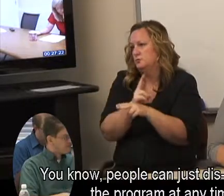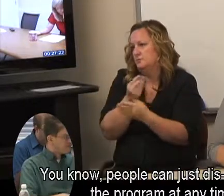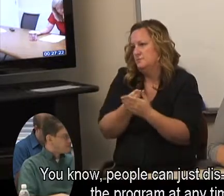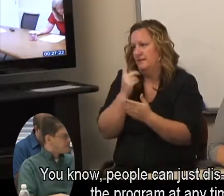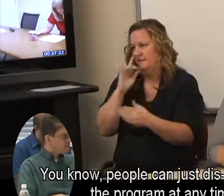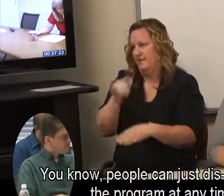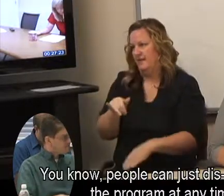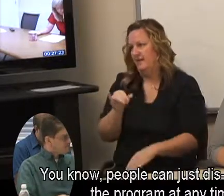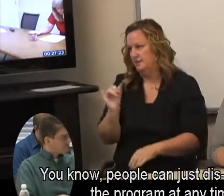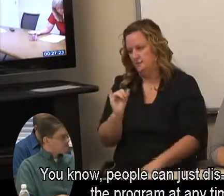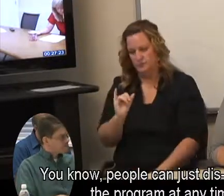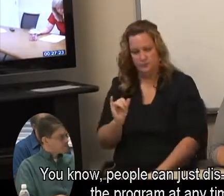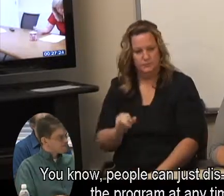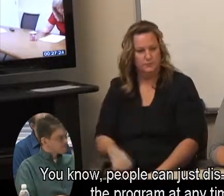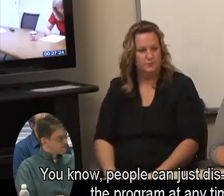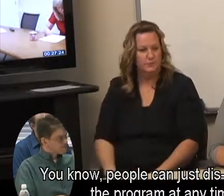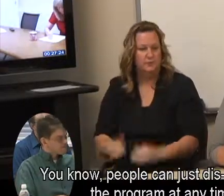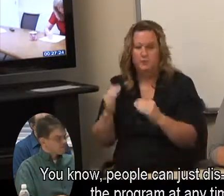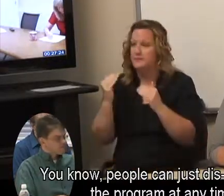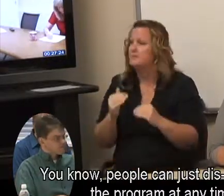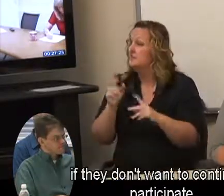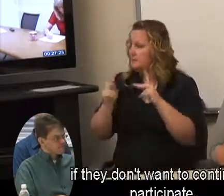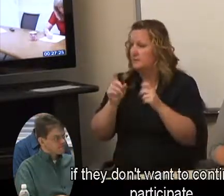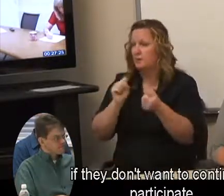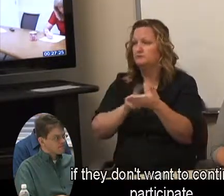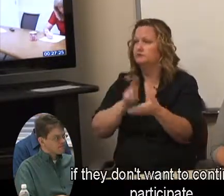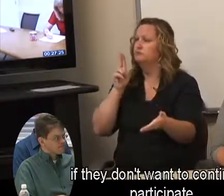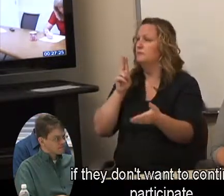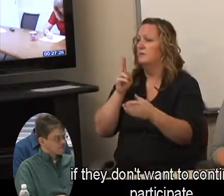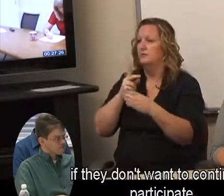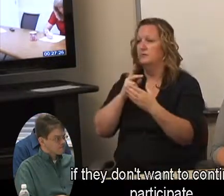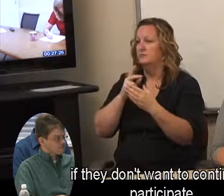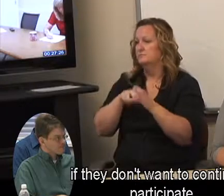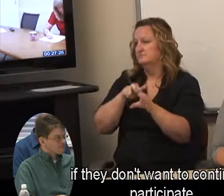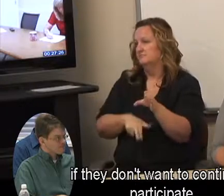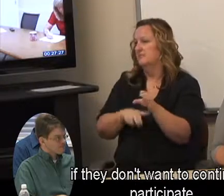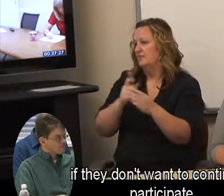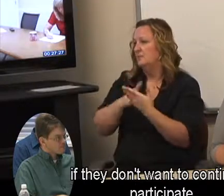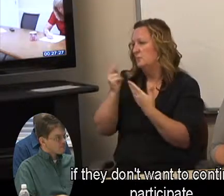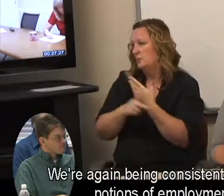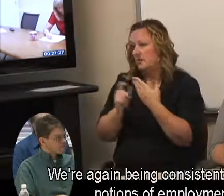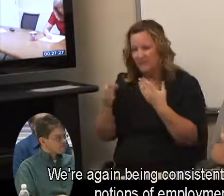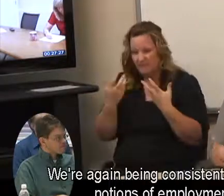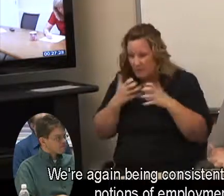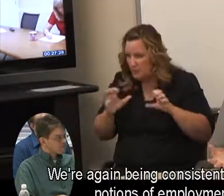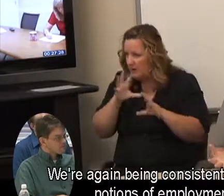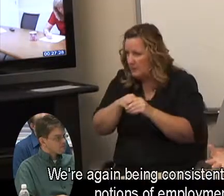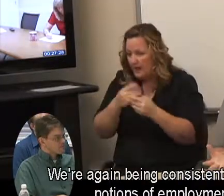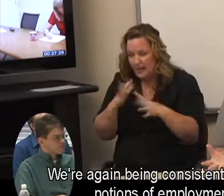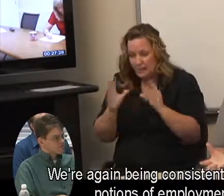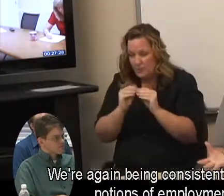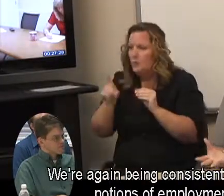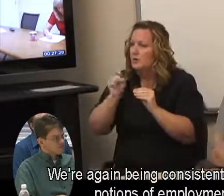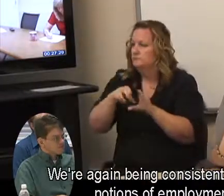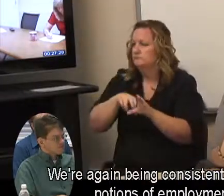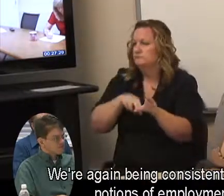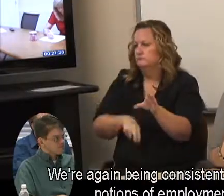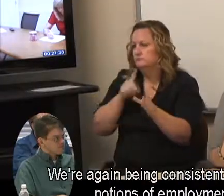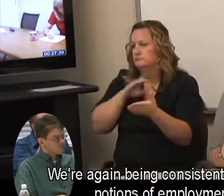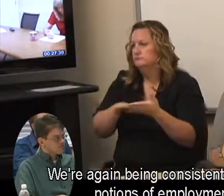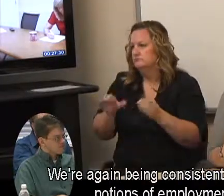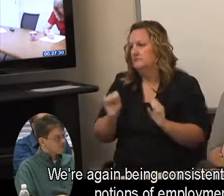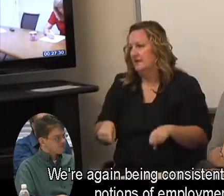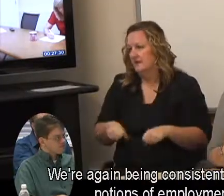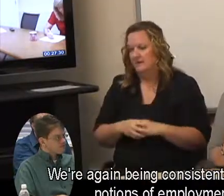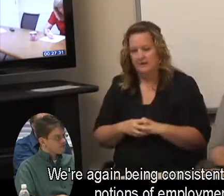You know, just people can unenroll from the program anytime if they don't want to continue to participate. We're, again, being consistent